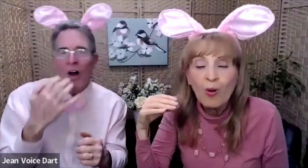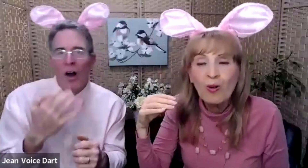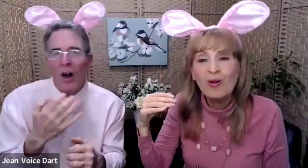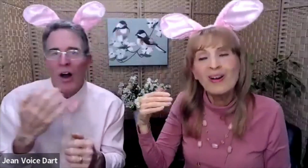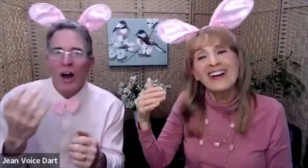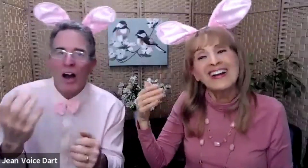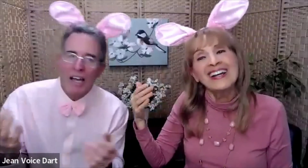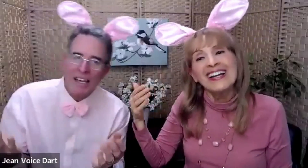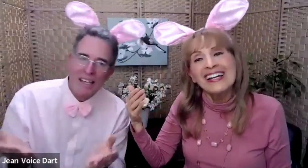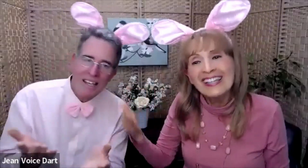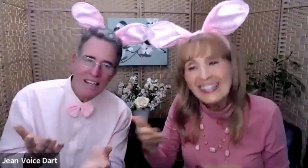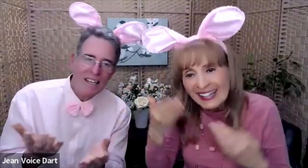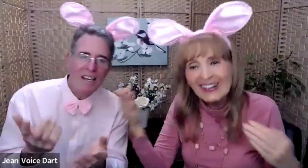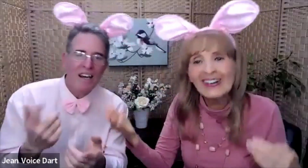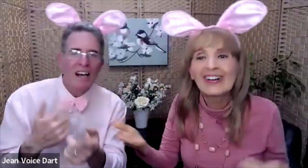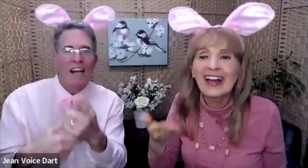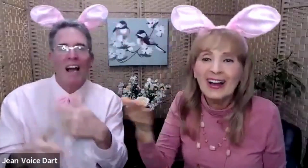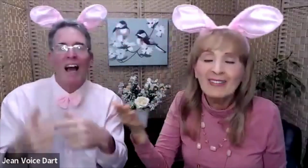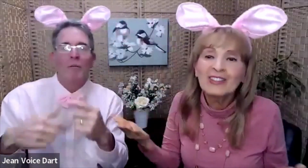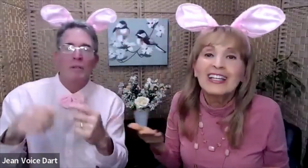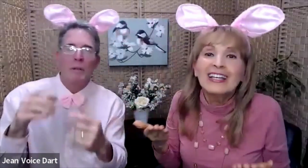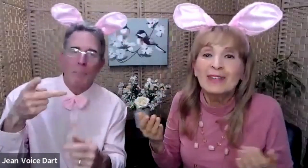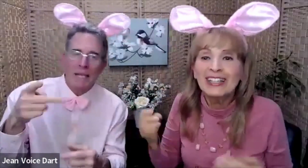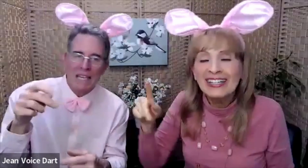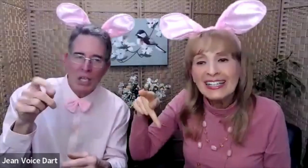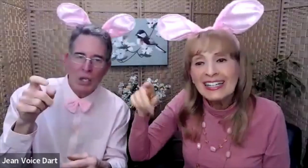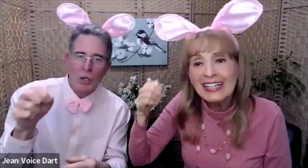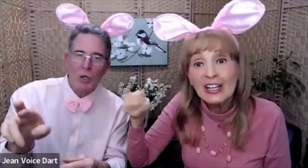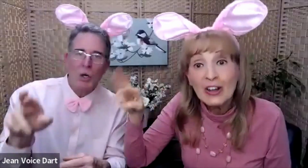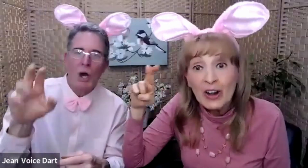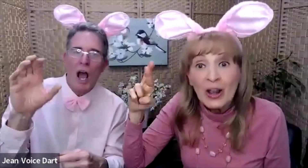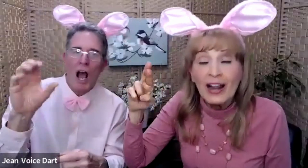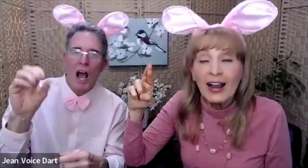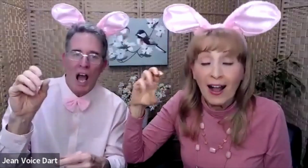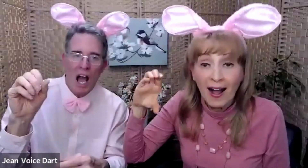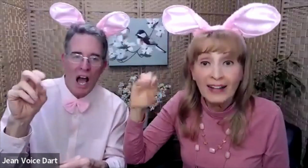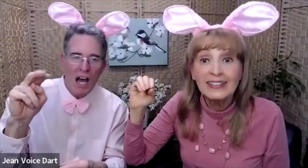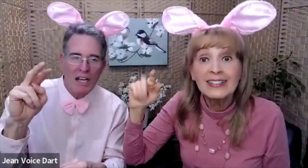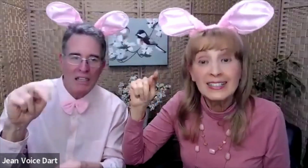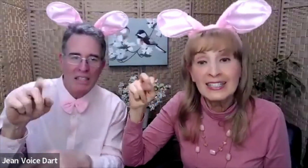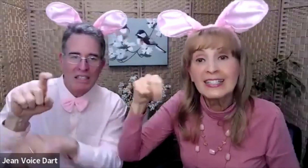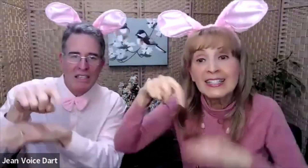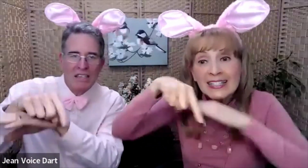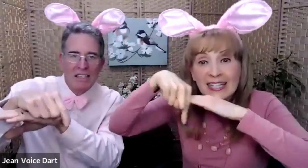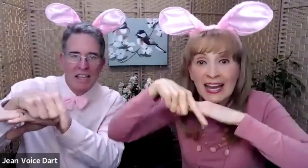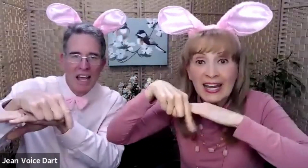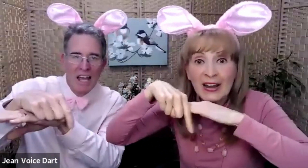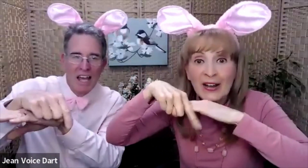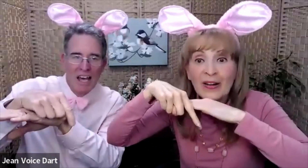here comes Peter Cottontail.